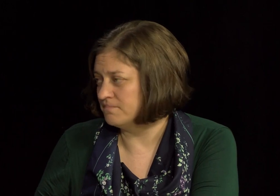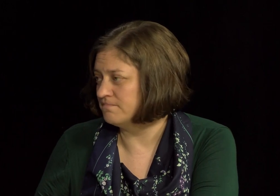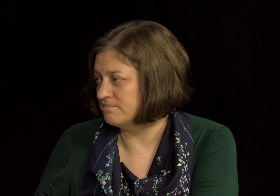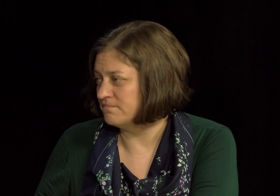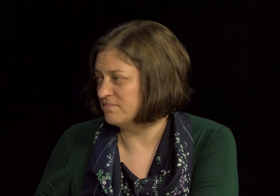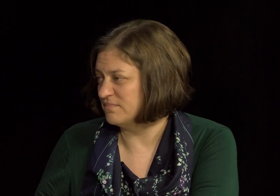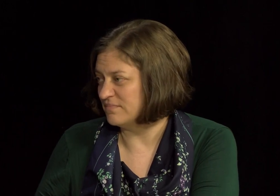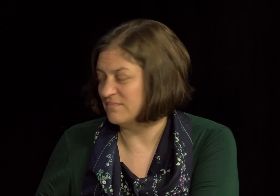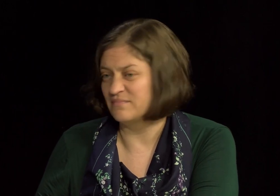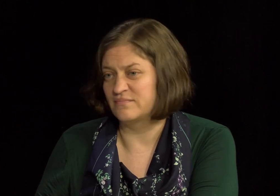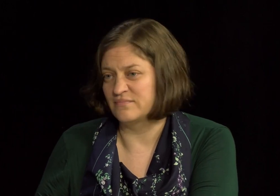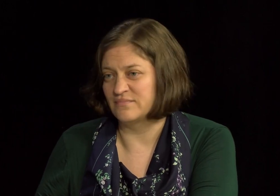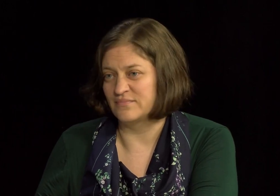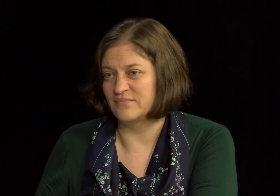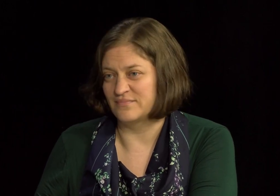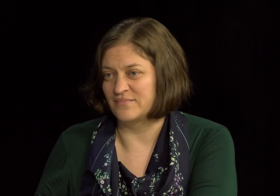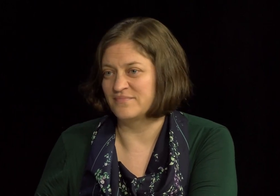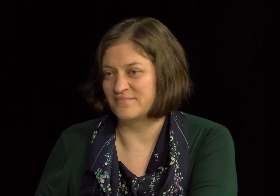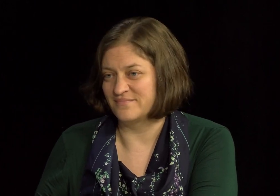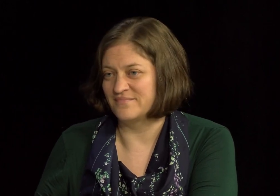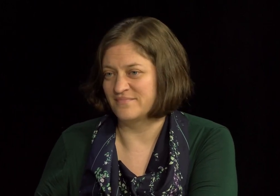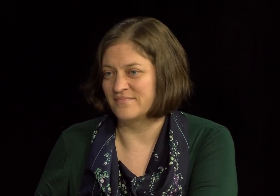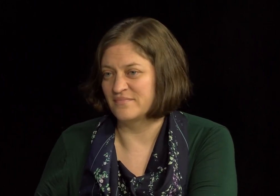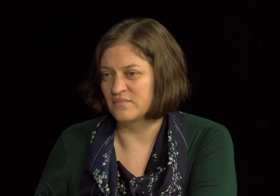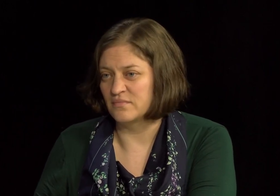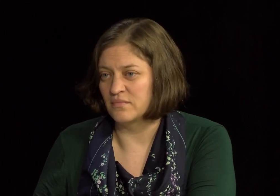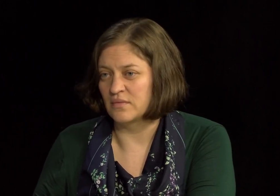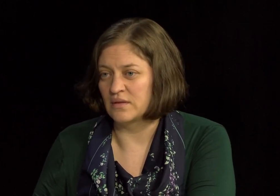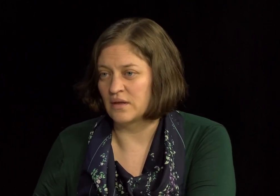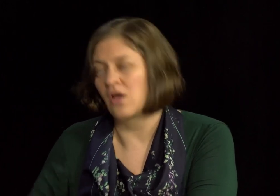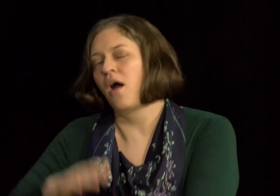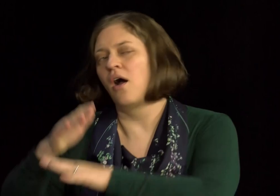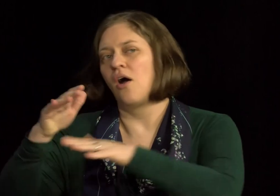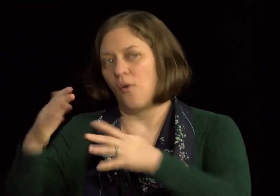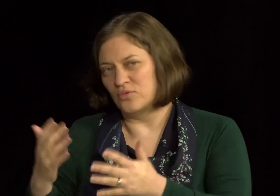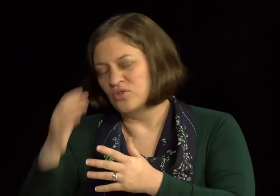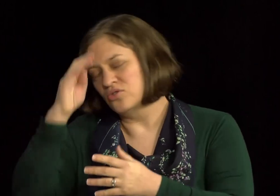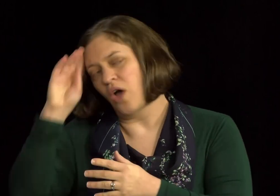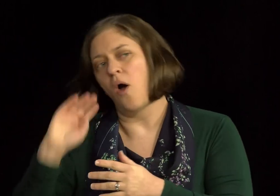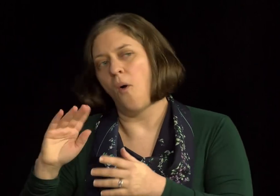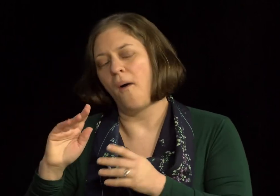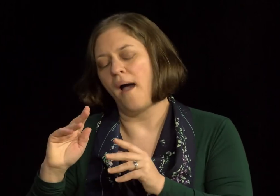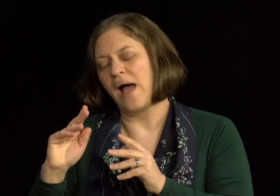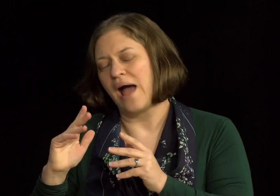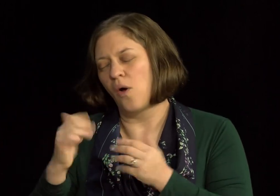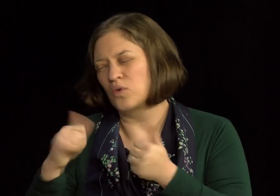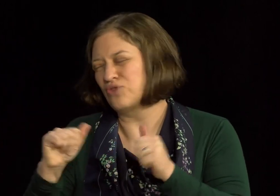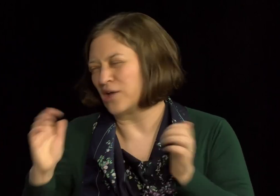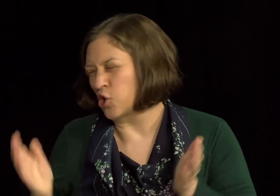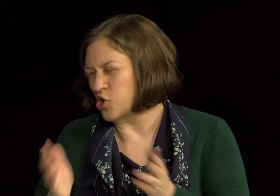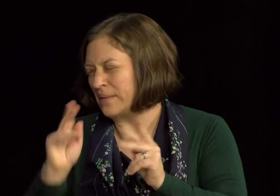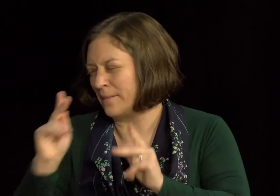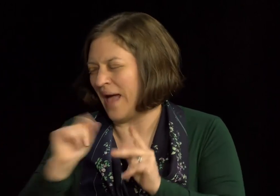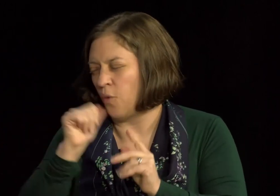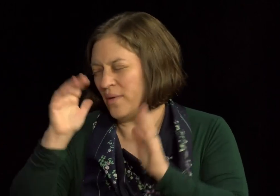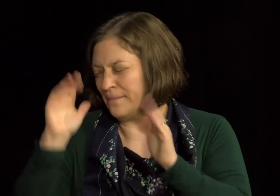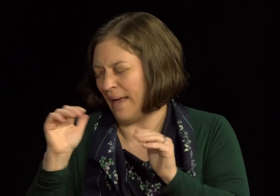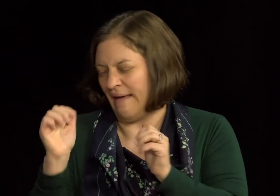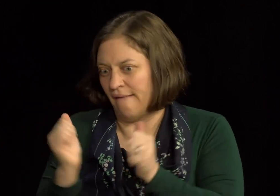So, go ahead. Finish what you were saying. Oh, so, right. So, I do encourage